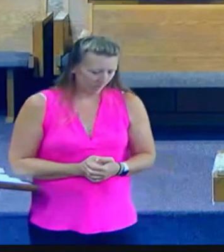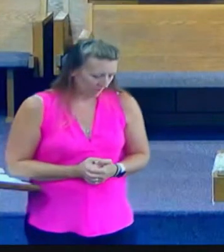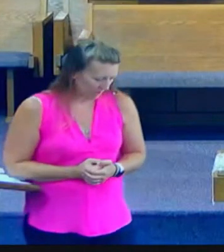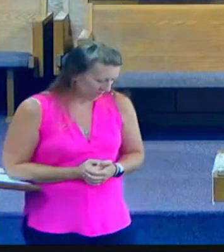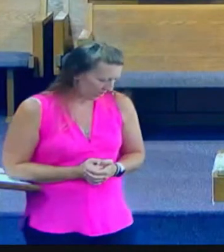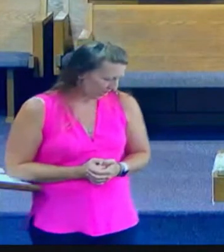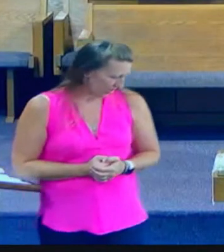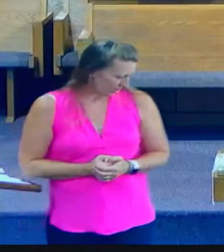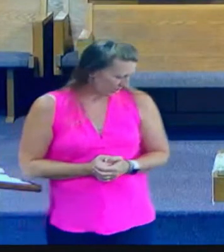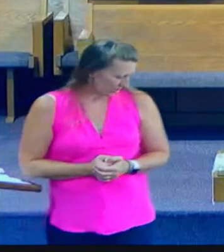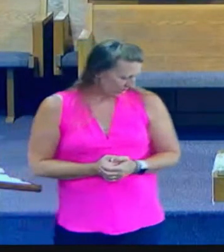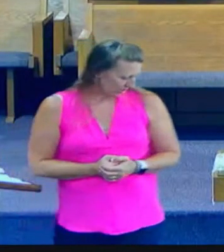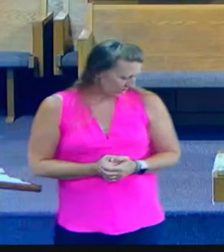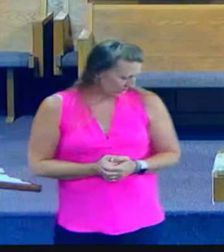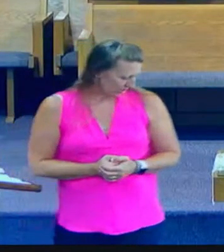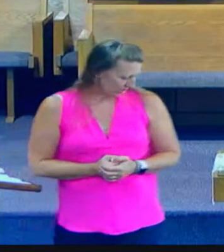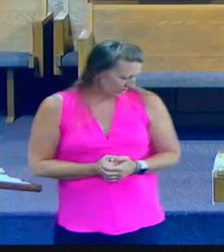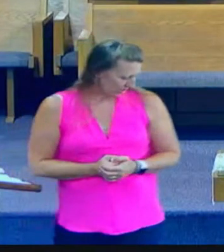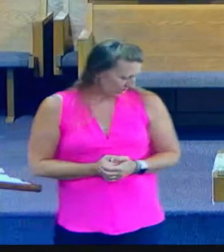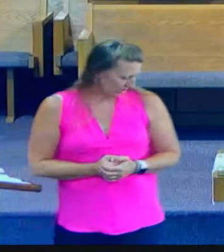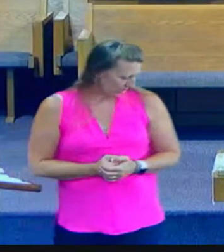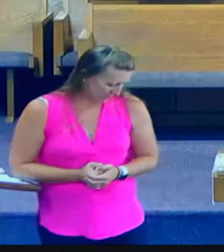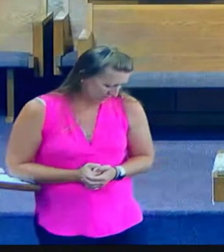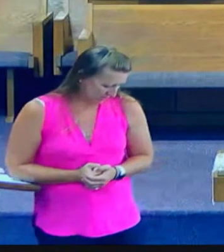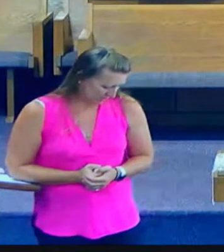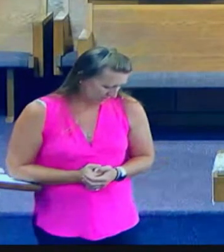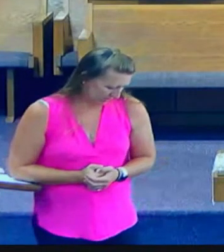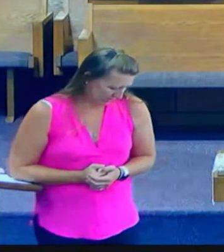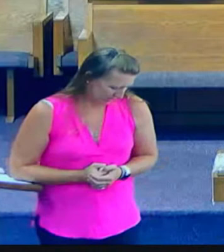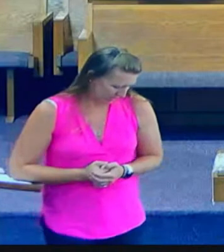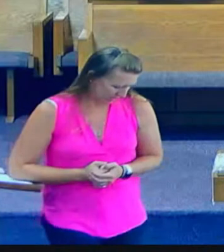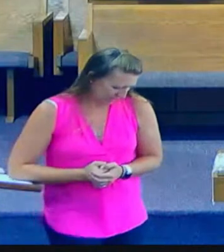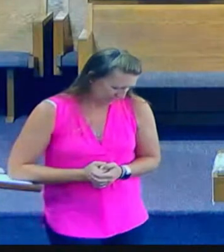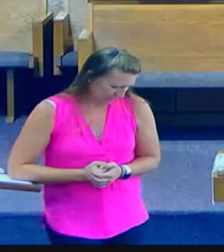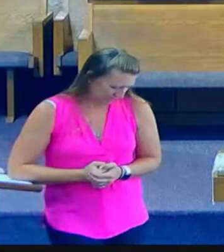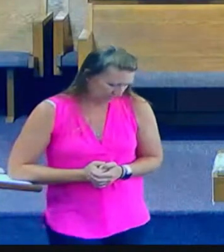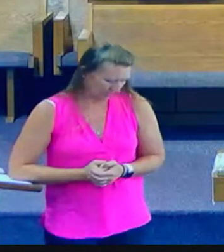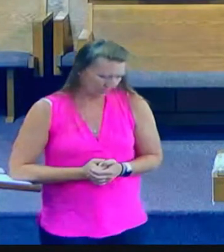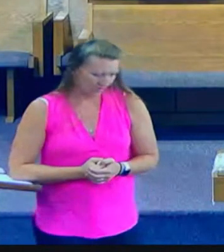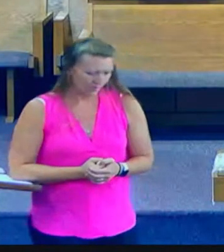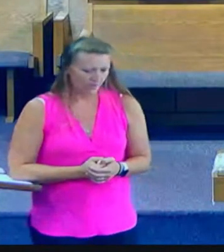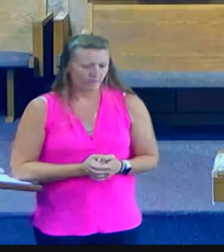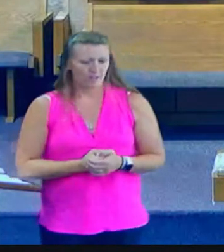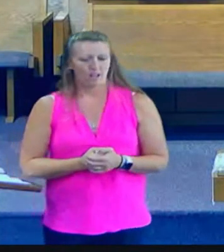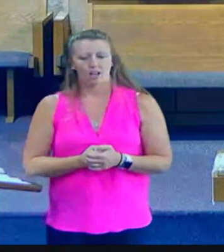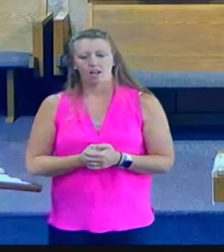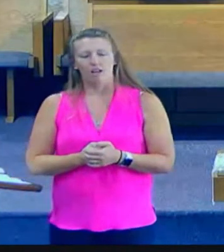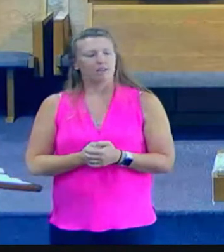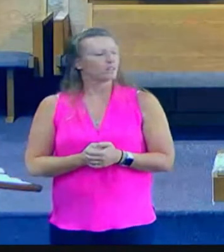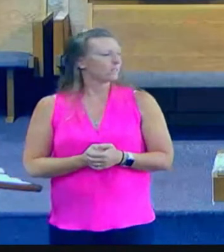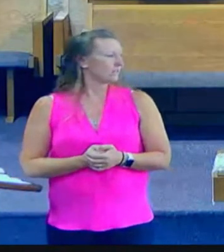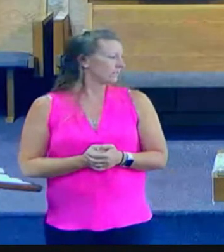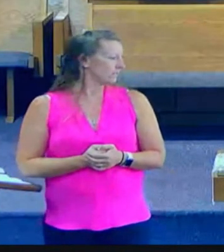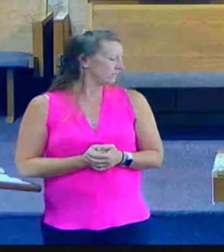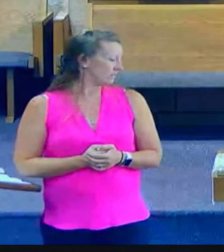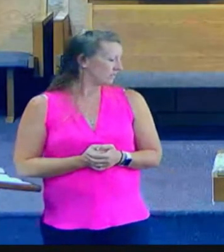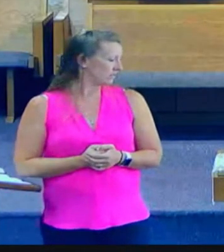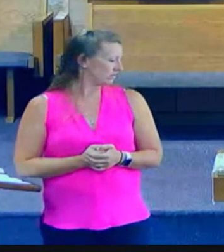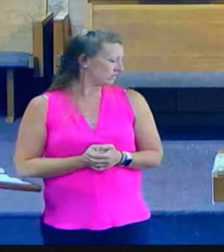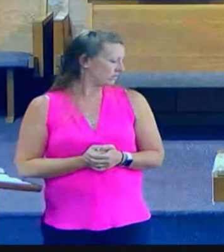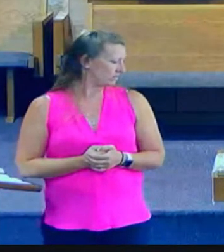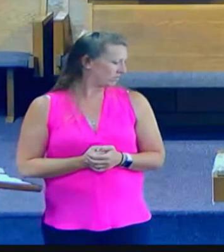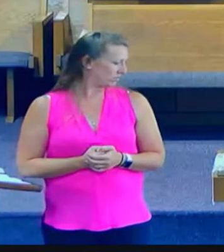and yet he says it's going to burst forth like a geyser